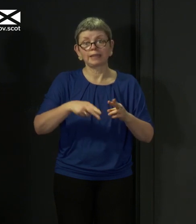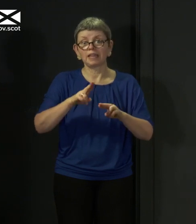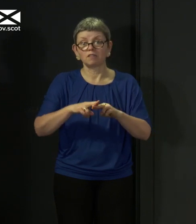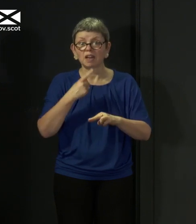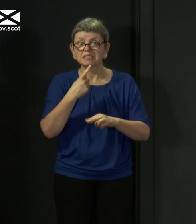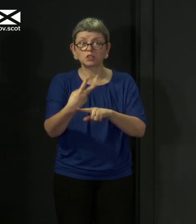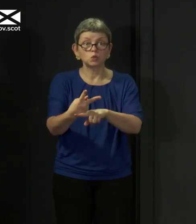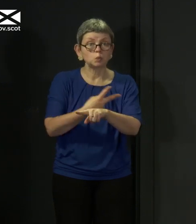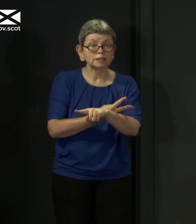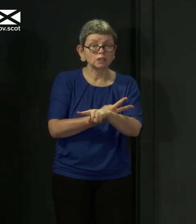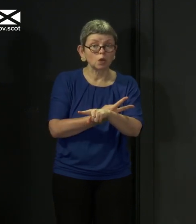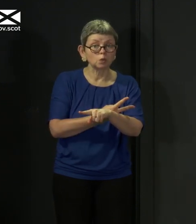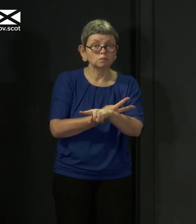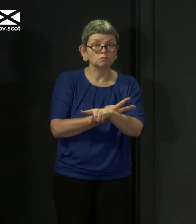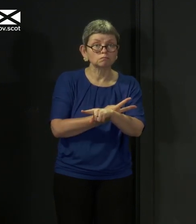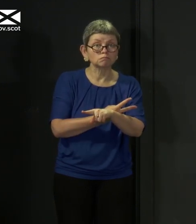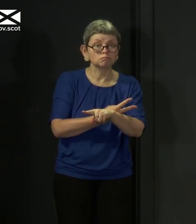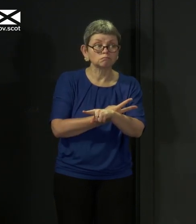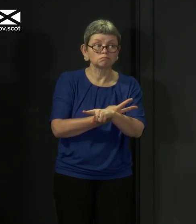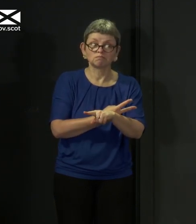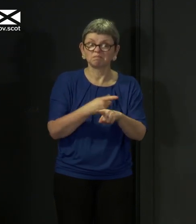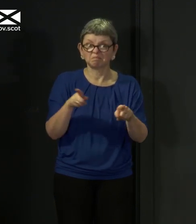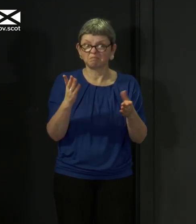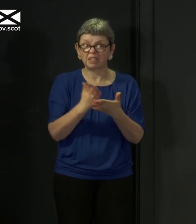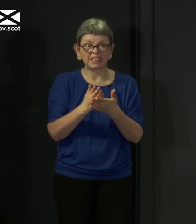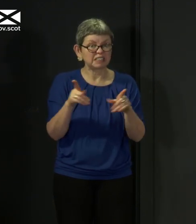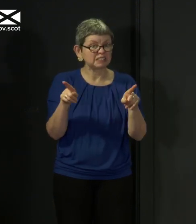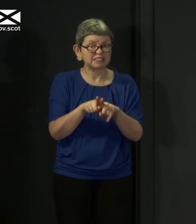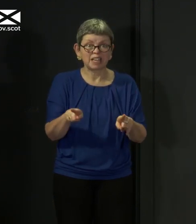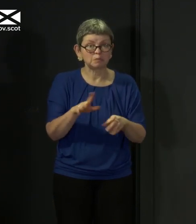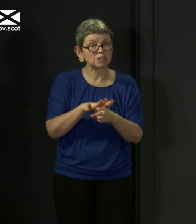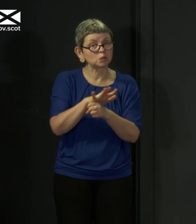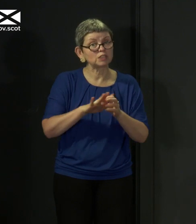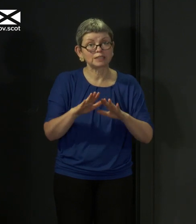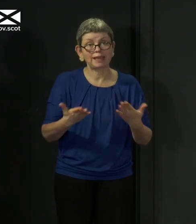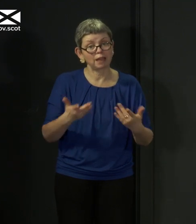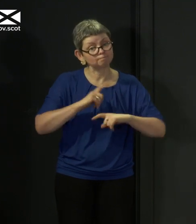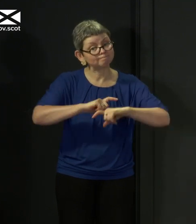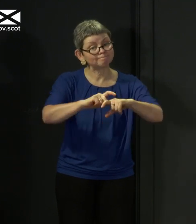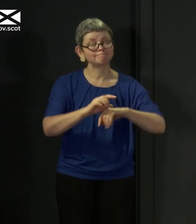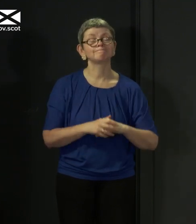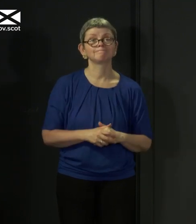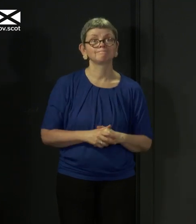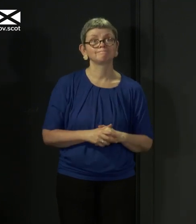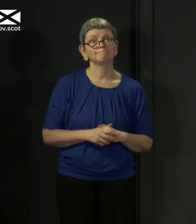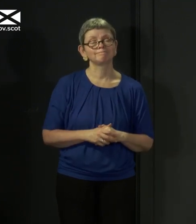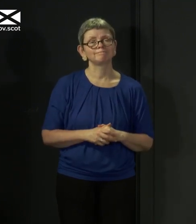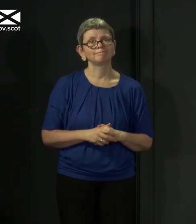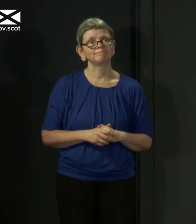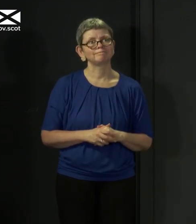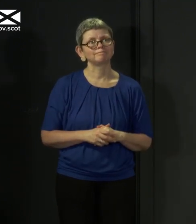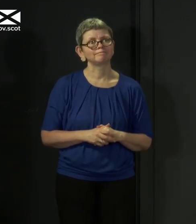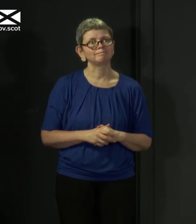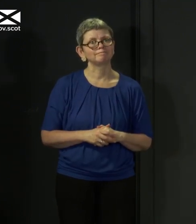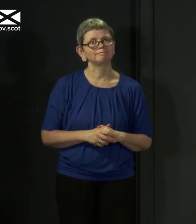anything else, unless I've told you that's changed, then you can assume that remains my position going forward. Kieran